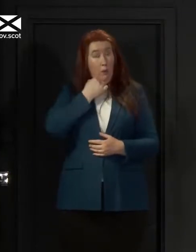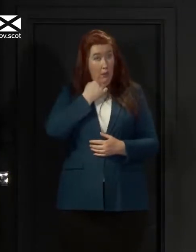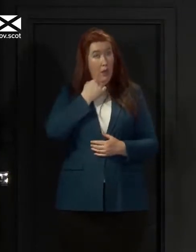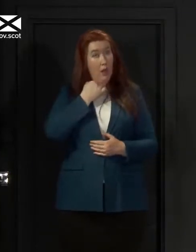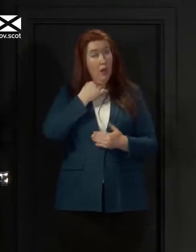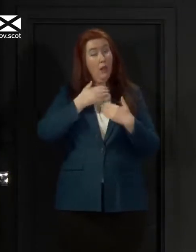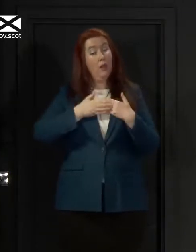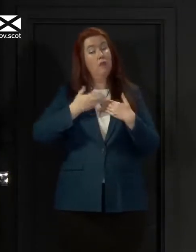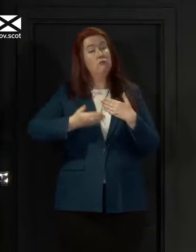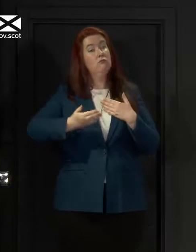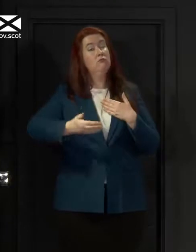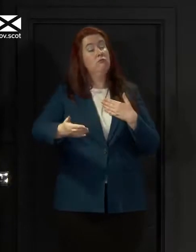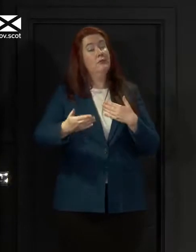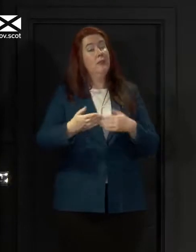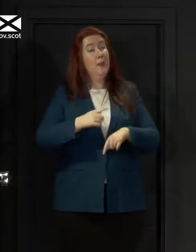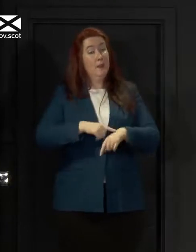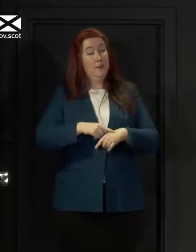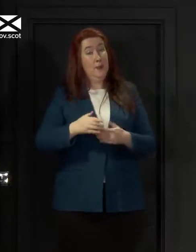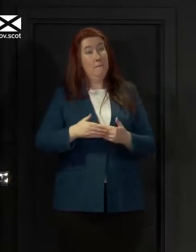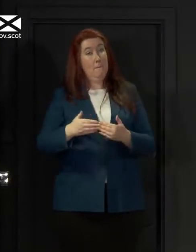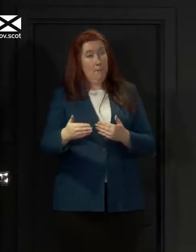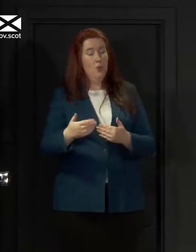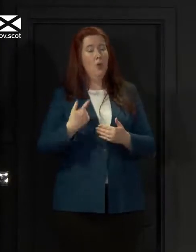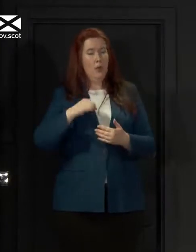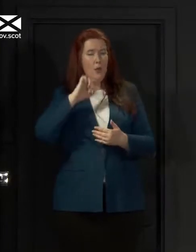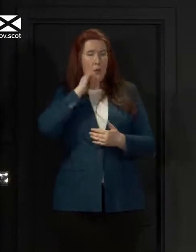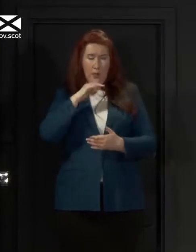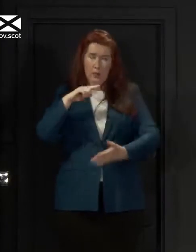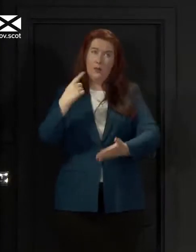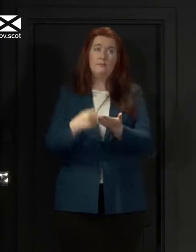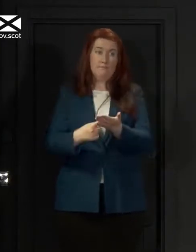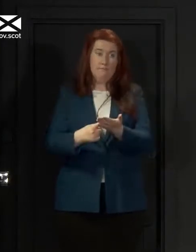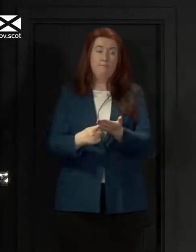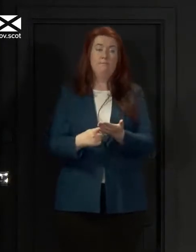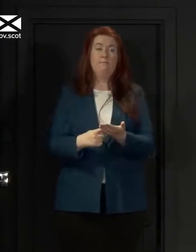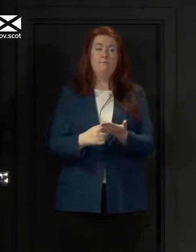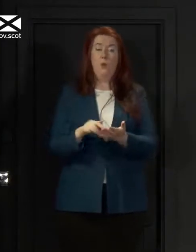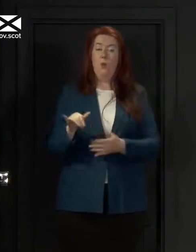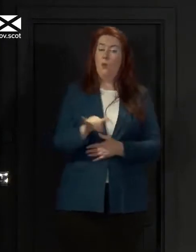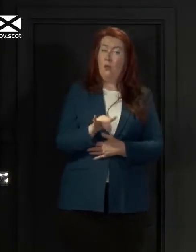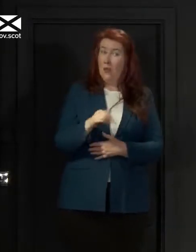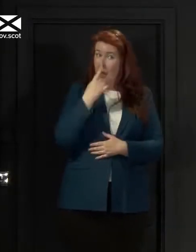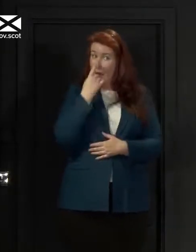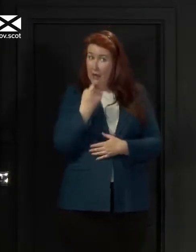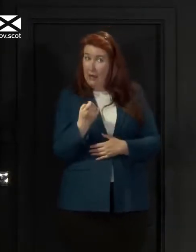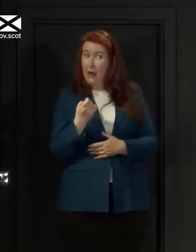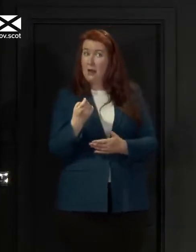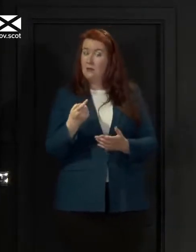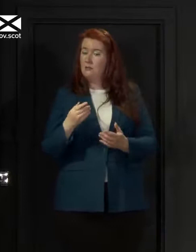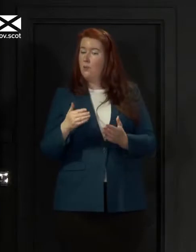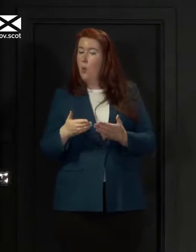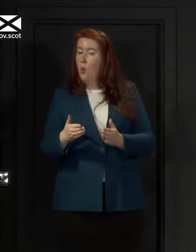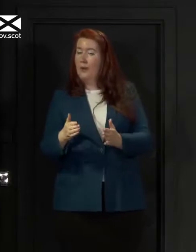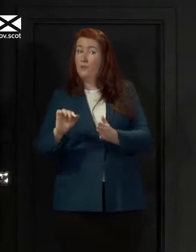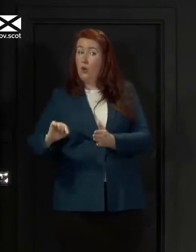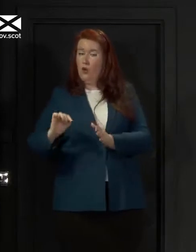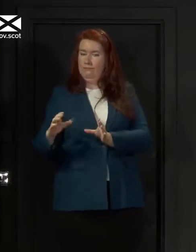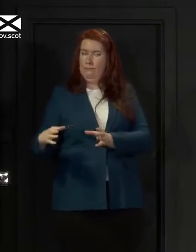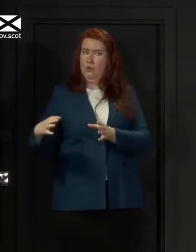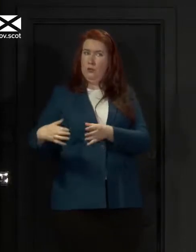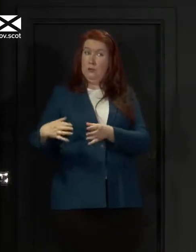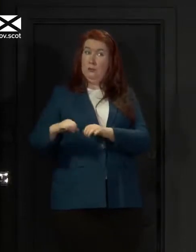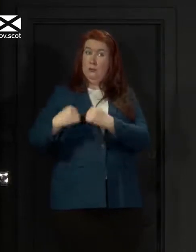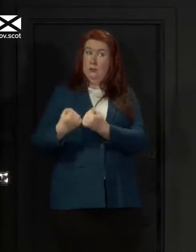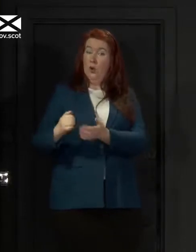coming period, reach a view as to whether or not we can ease any element of their current